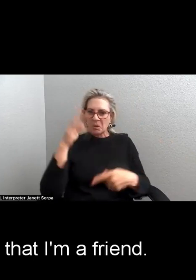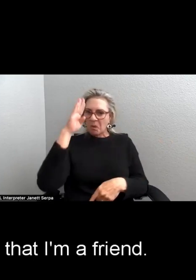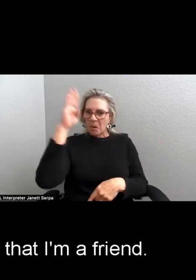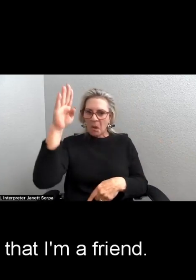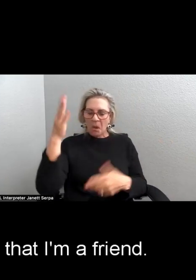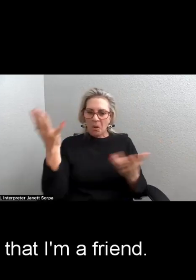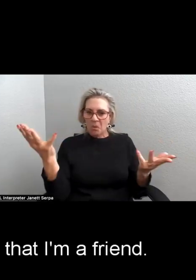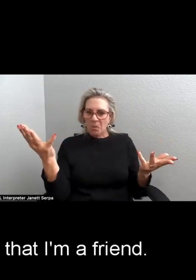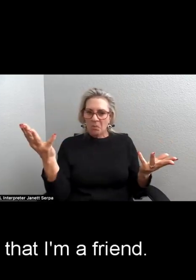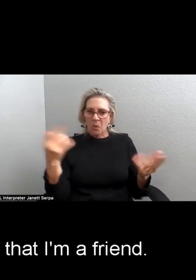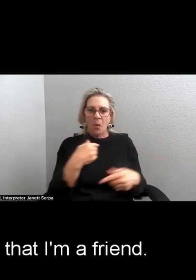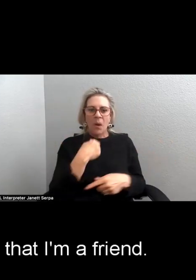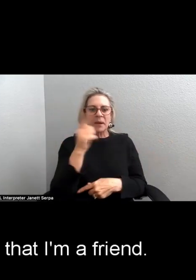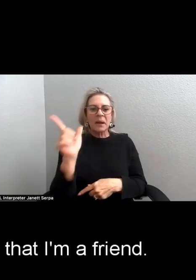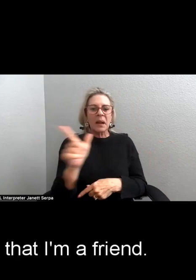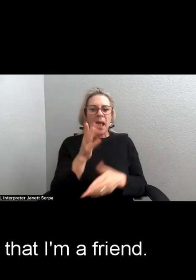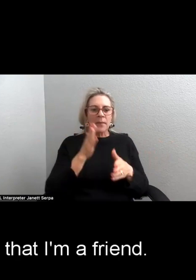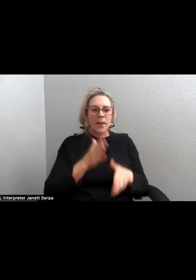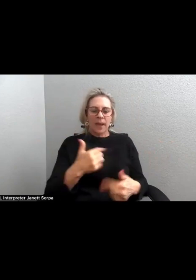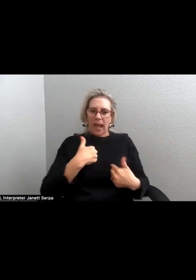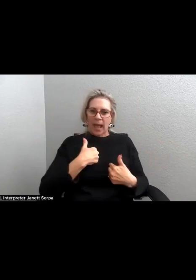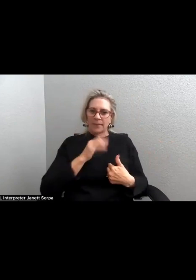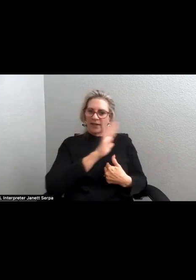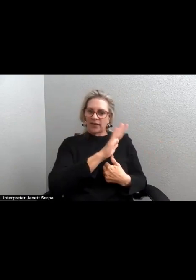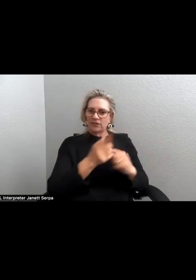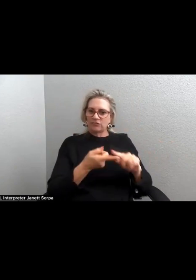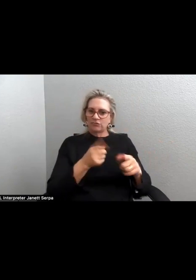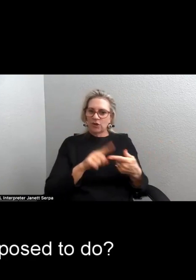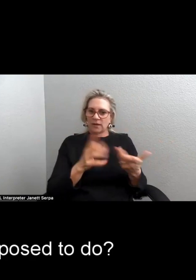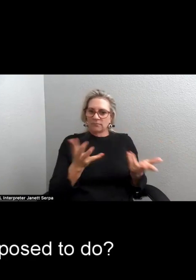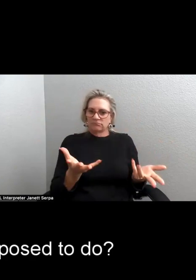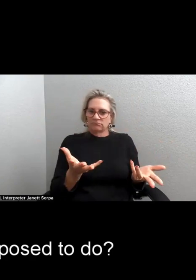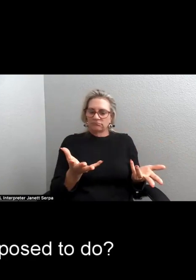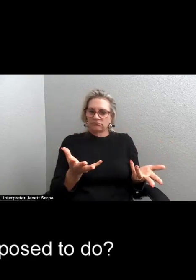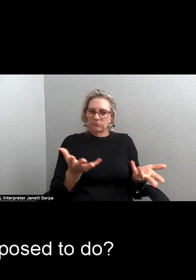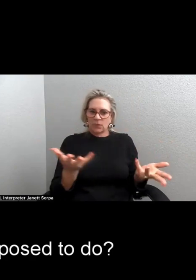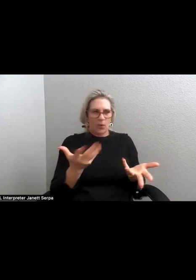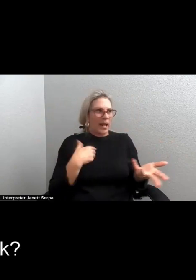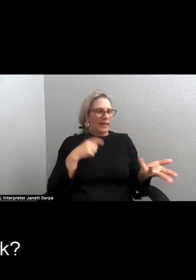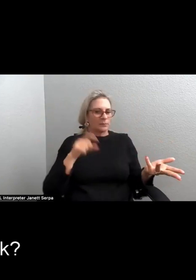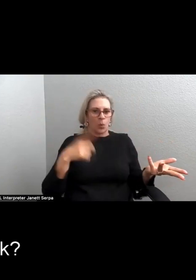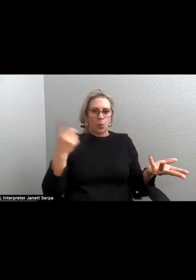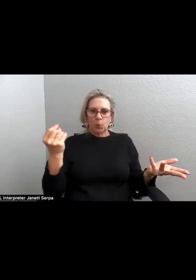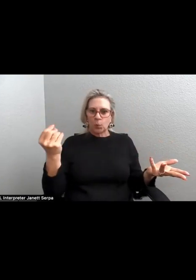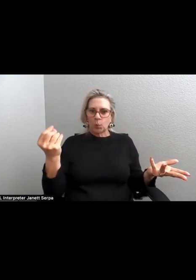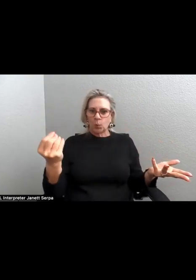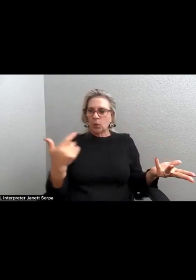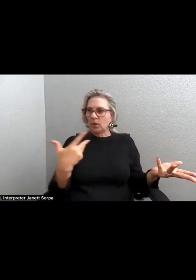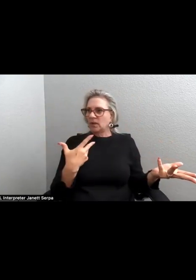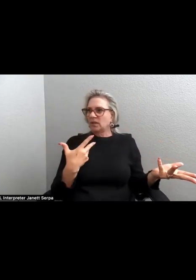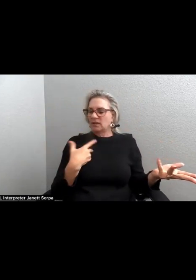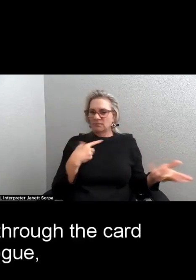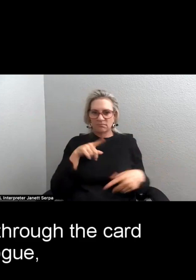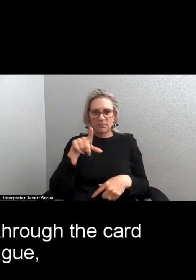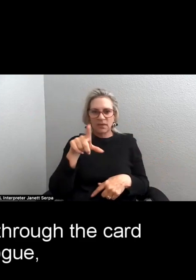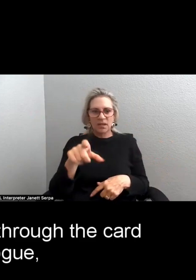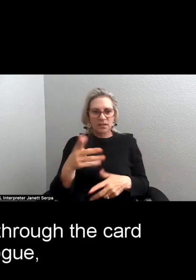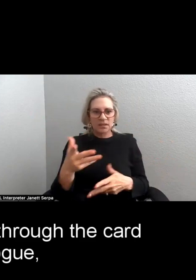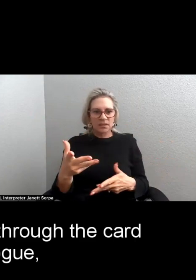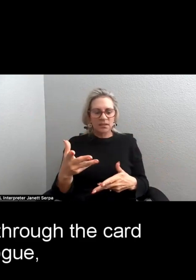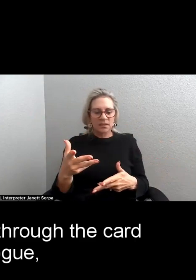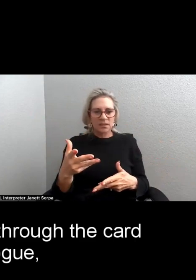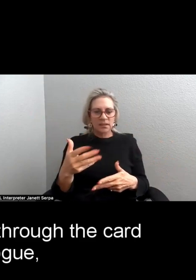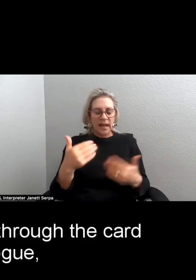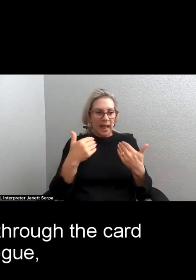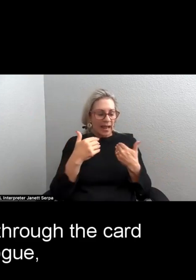or tell the librarian that I'm a friend. What am I supposed to do? I ask. Have you looked